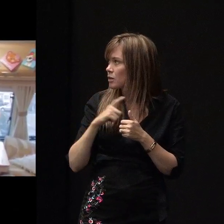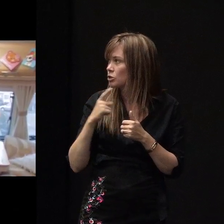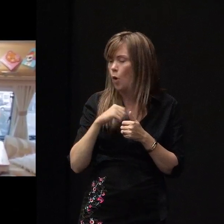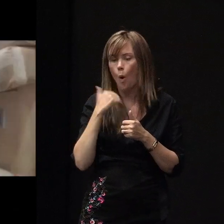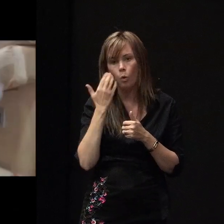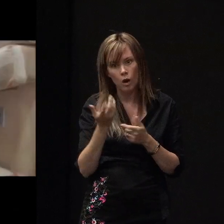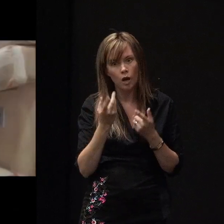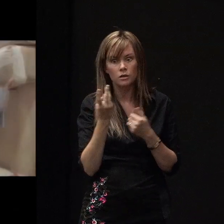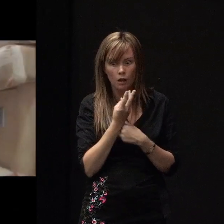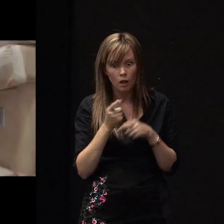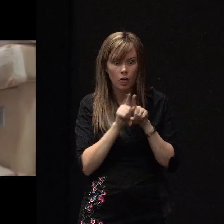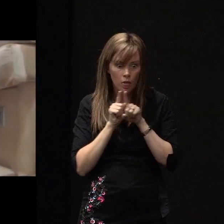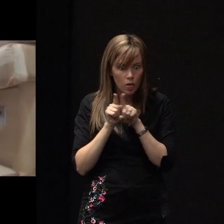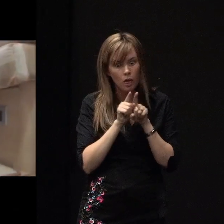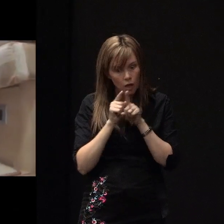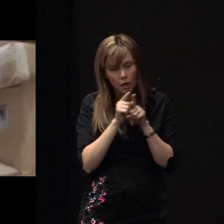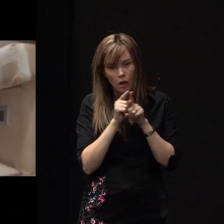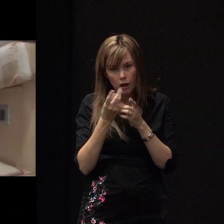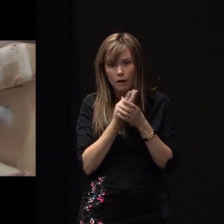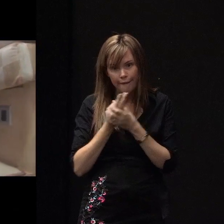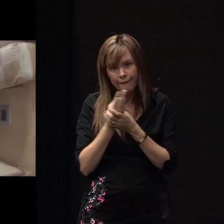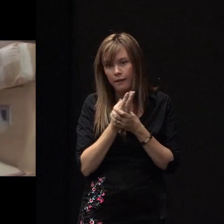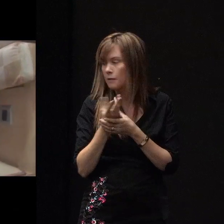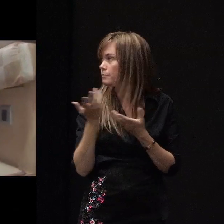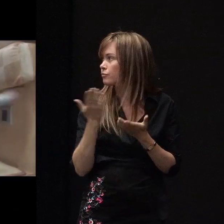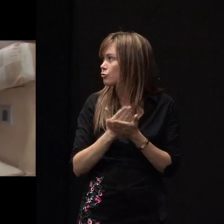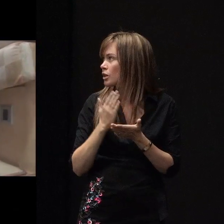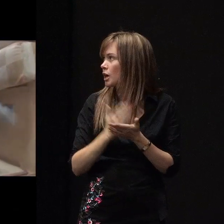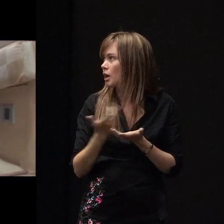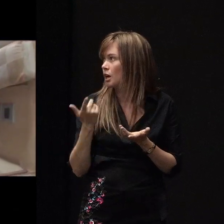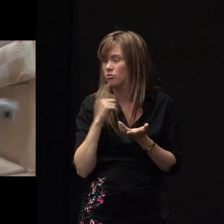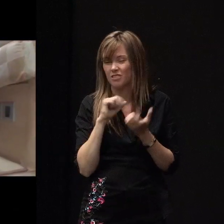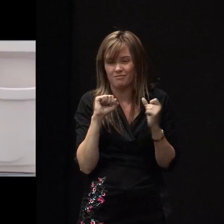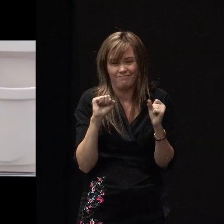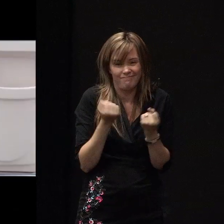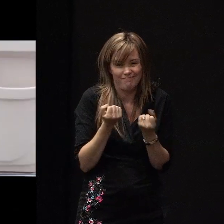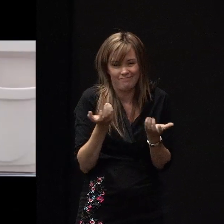together, and Watson is really stuffed in here.